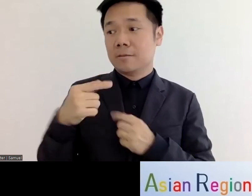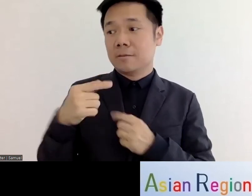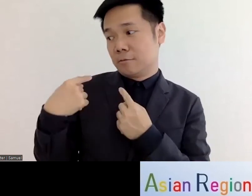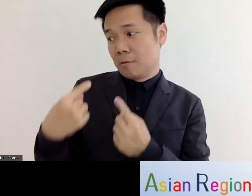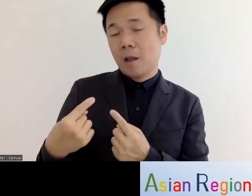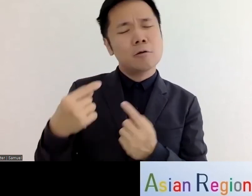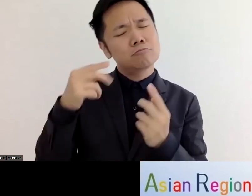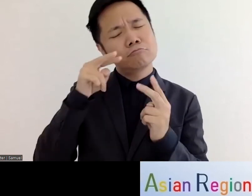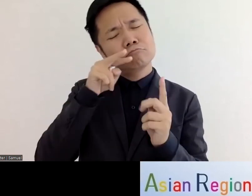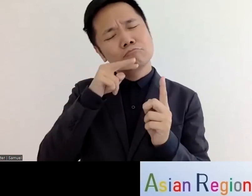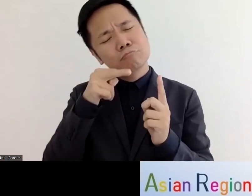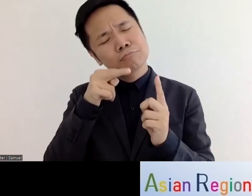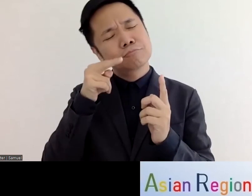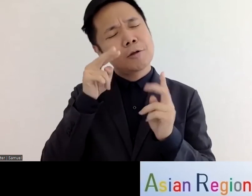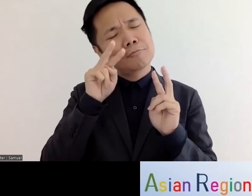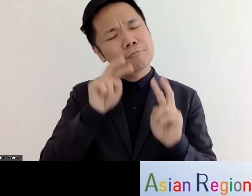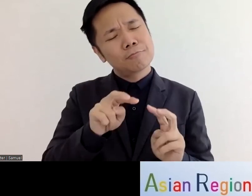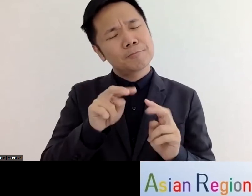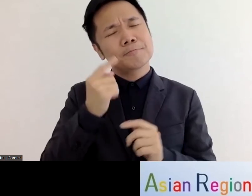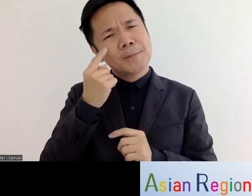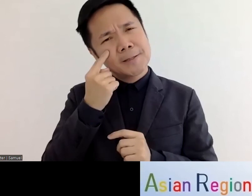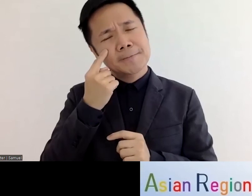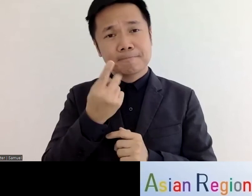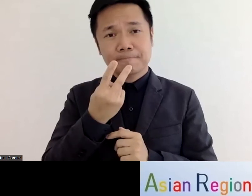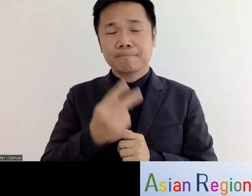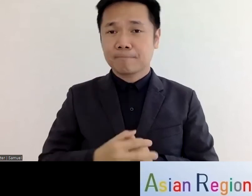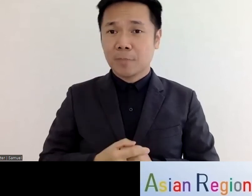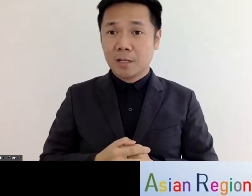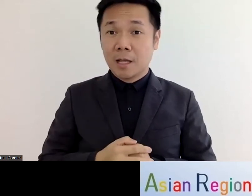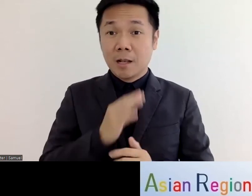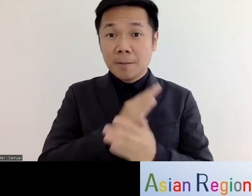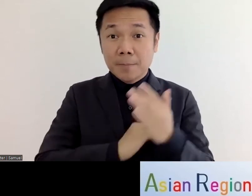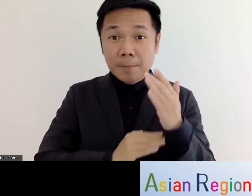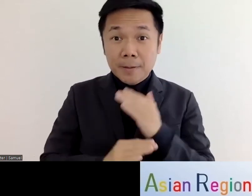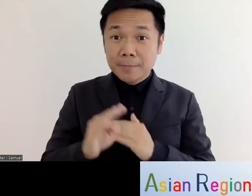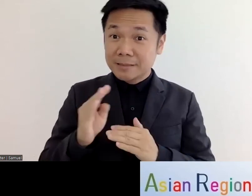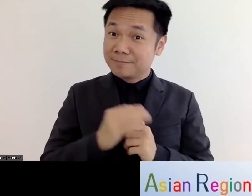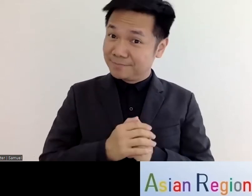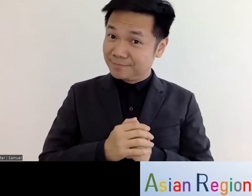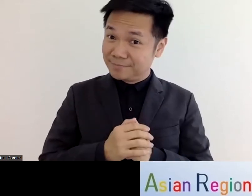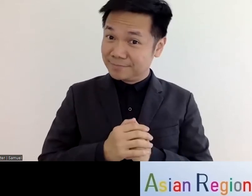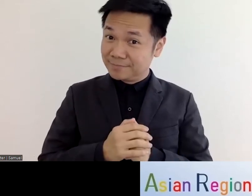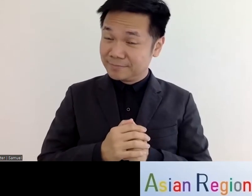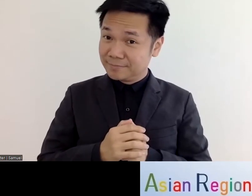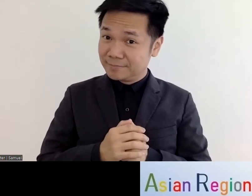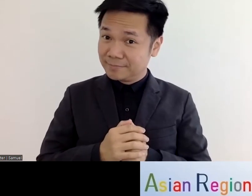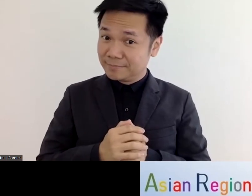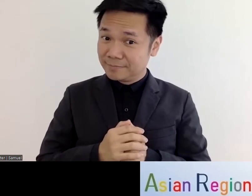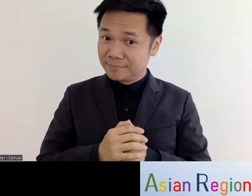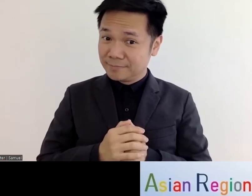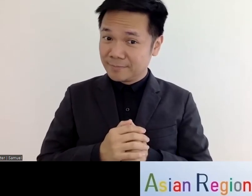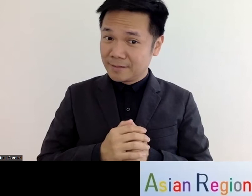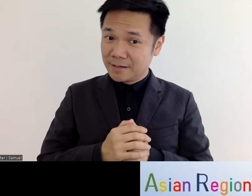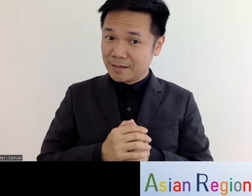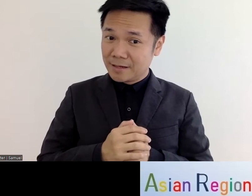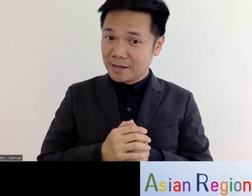say is you know uh we have because of the disability because of our uh long-term career we person with disability have